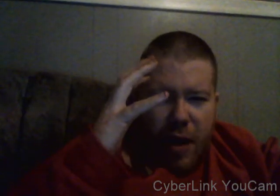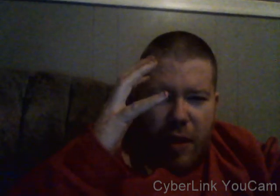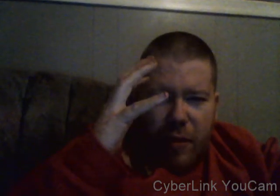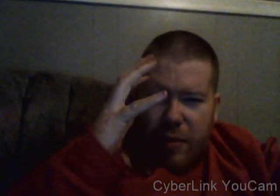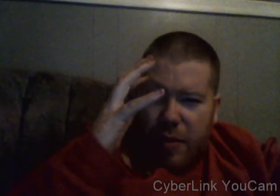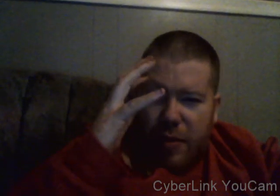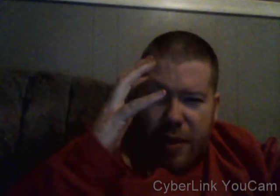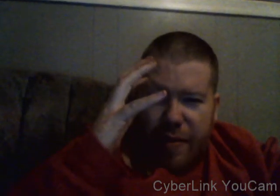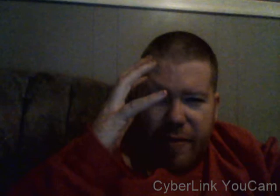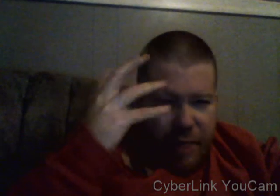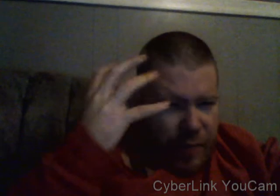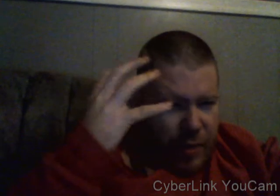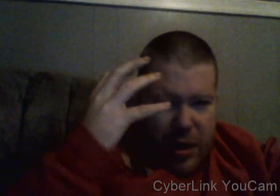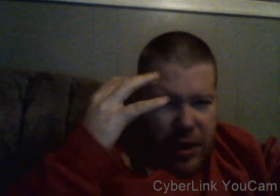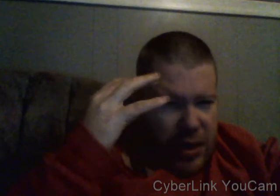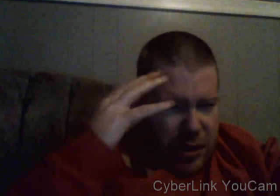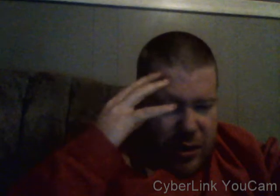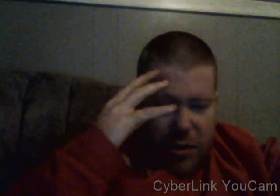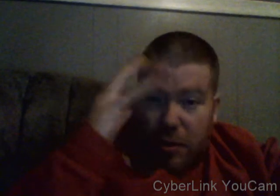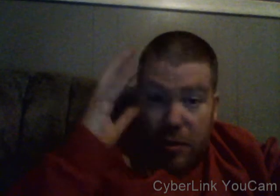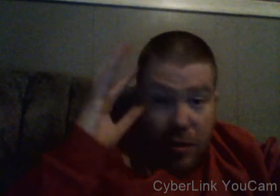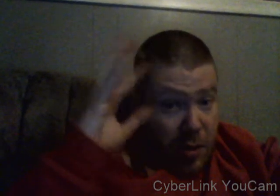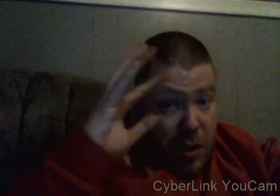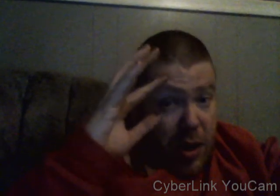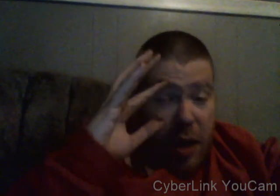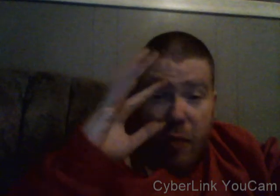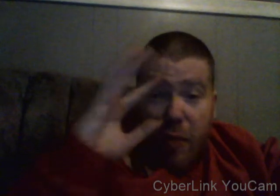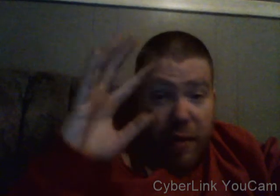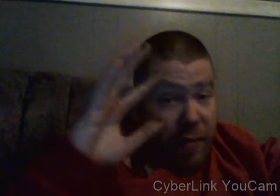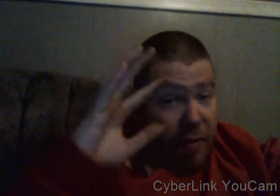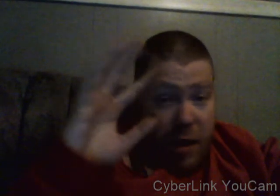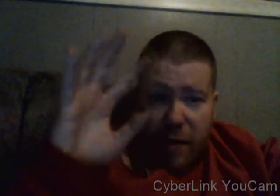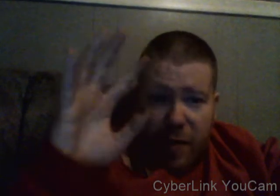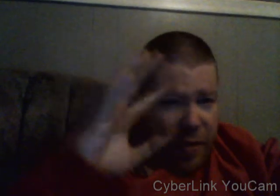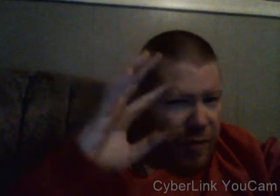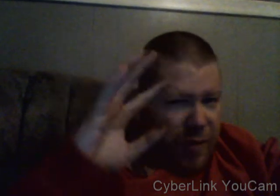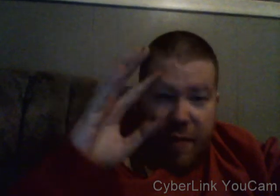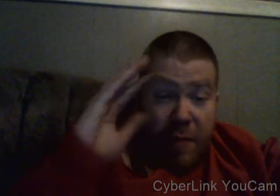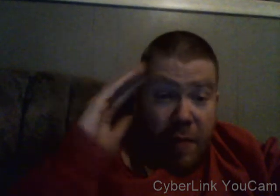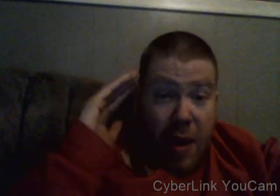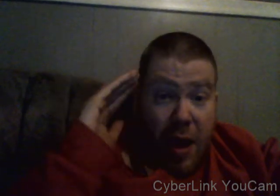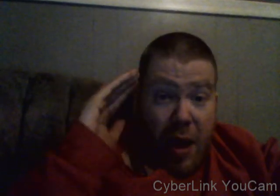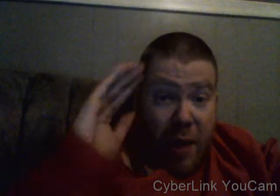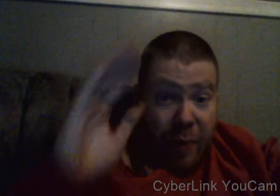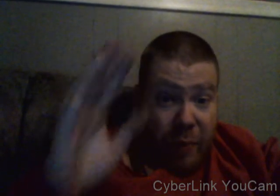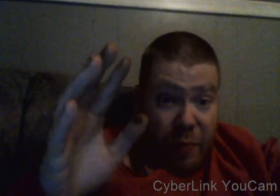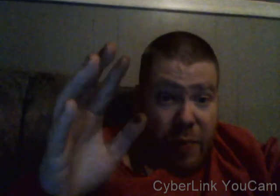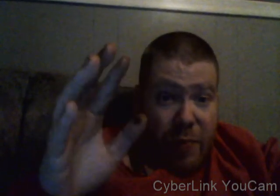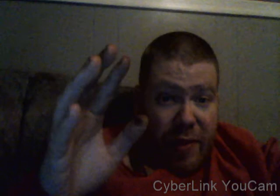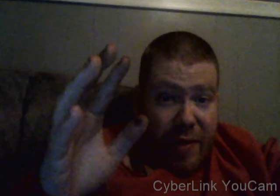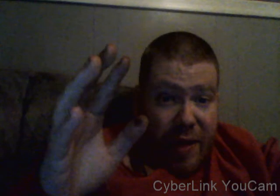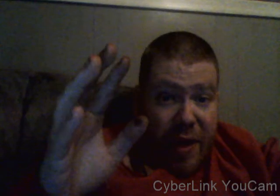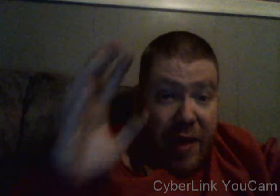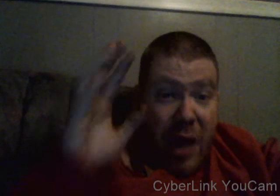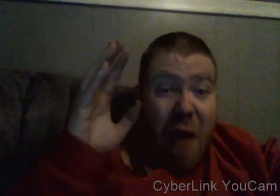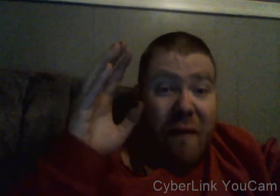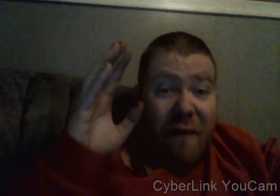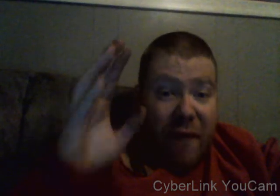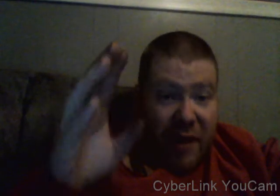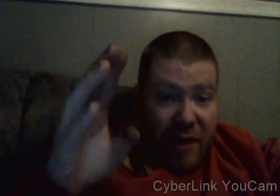I'll it's not uh I don't want to talk about it because I'm being dead fucking